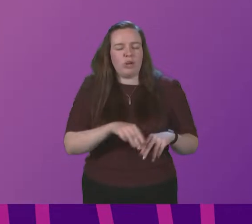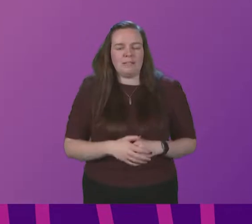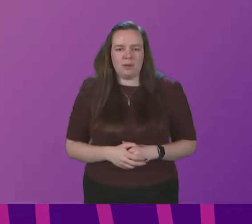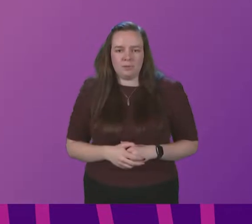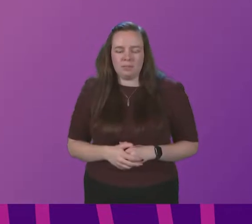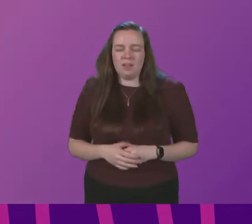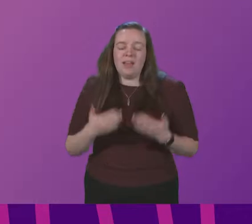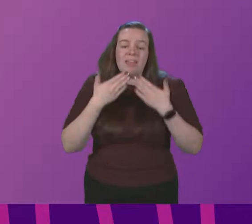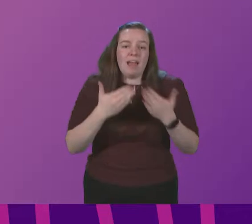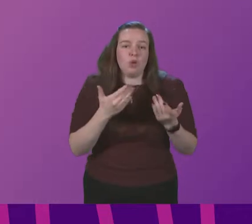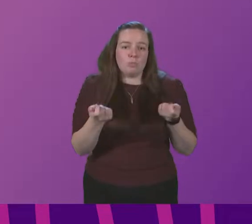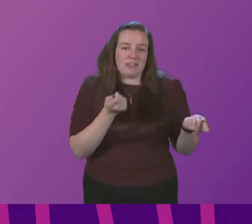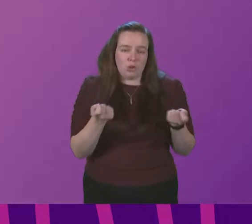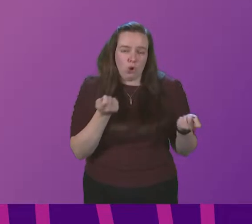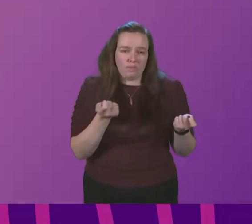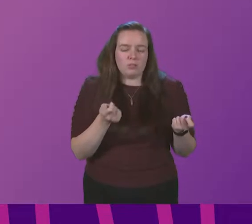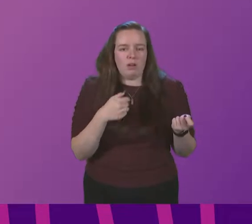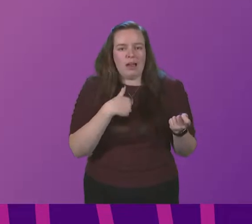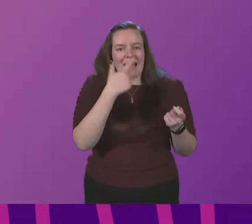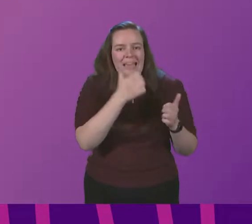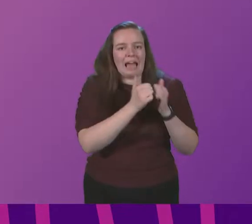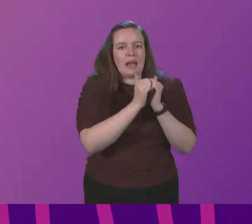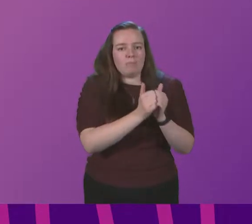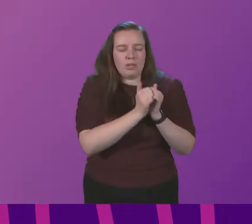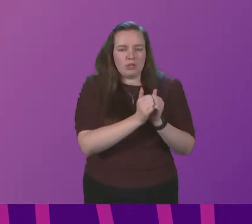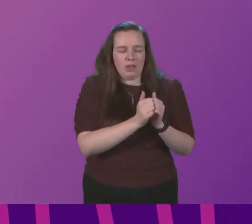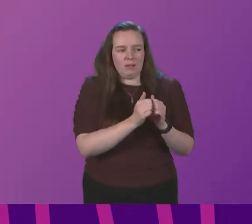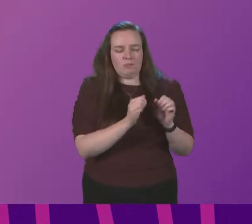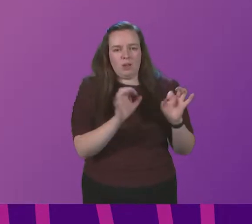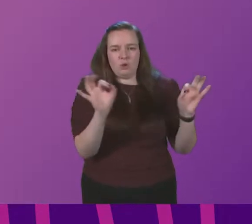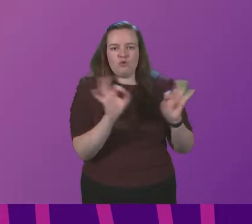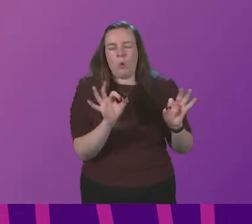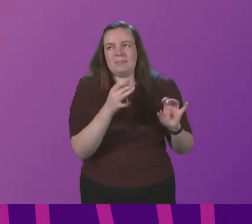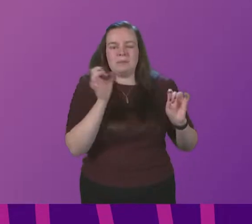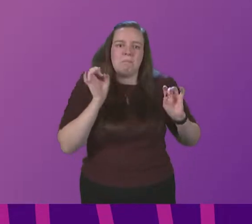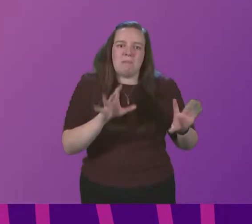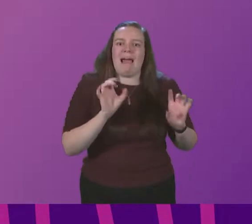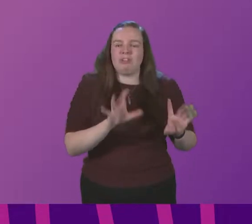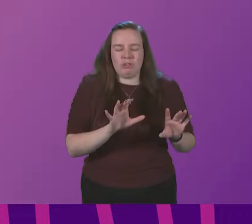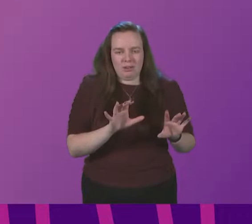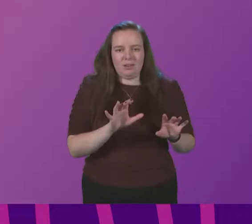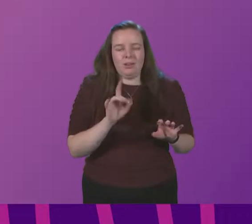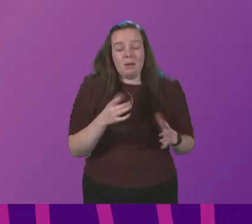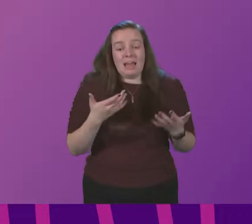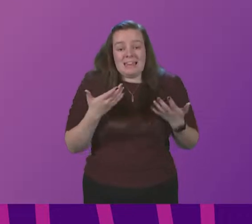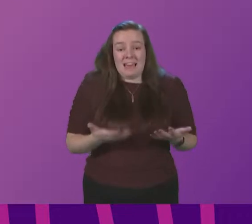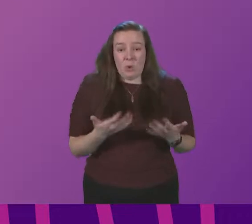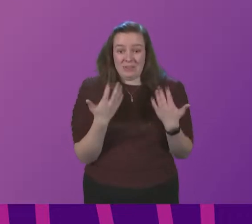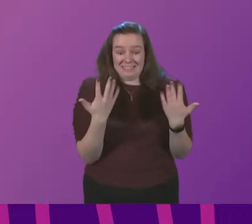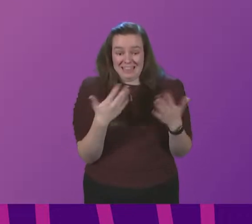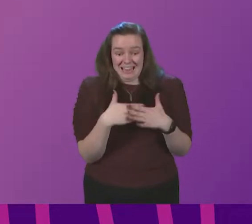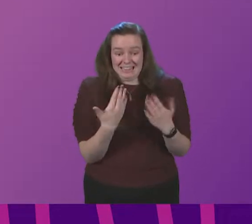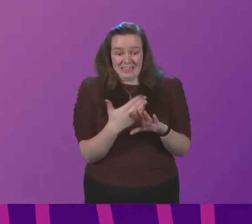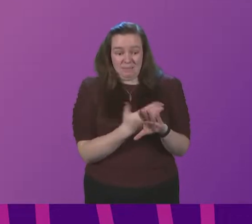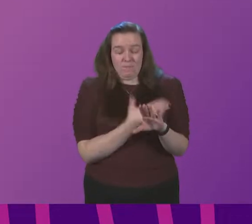Thank you Presiding Officer whilst I can appreciate of course that no one has a crystal ball given that we are now just 10 days from